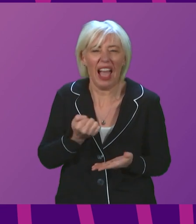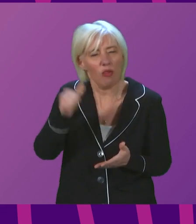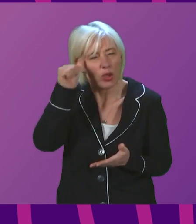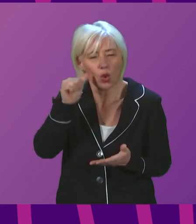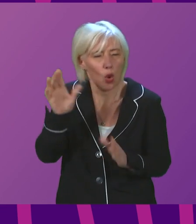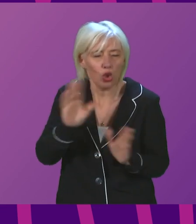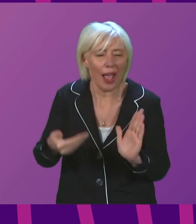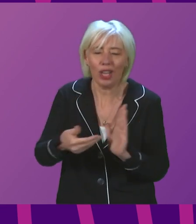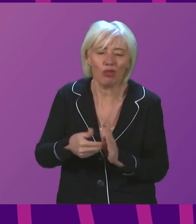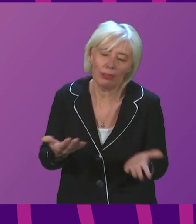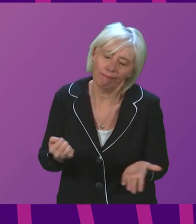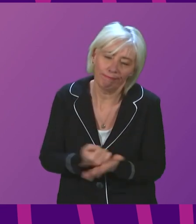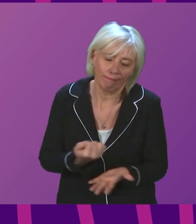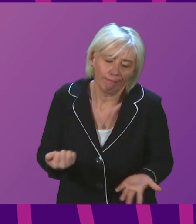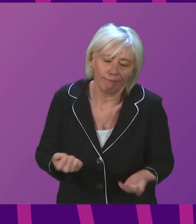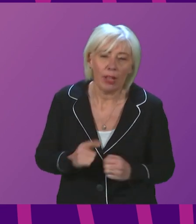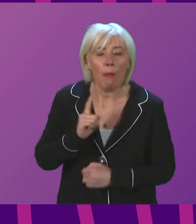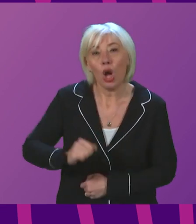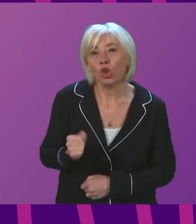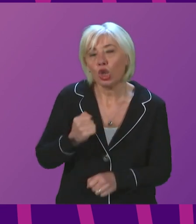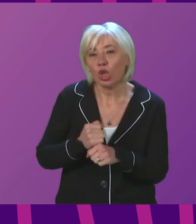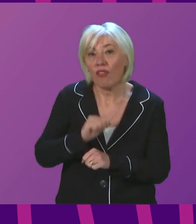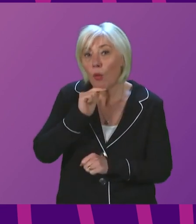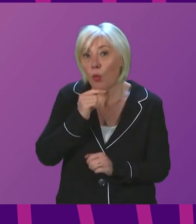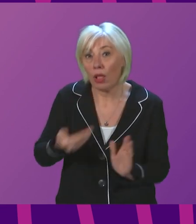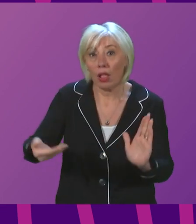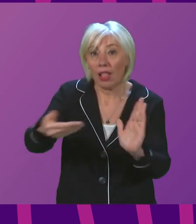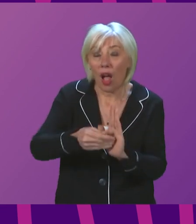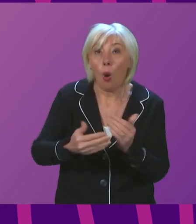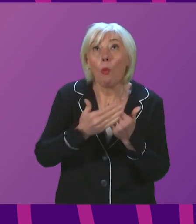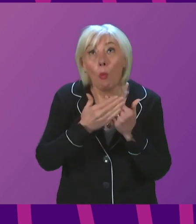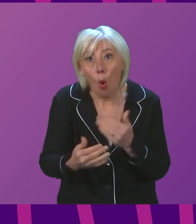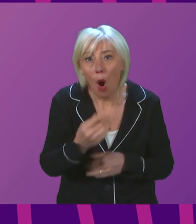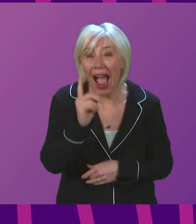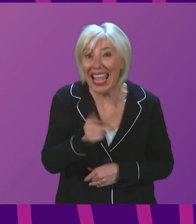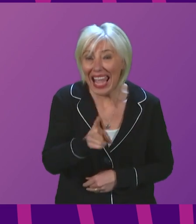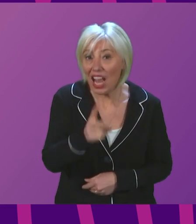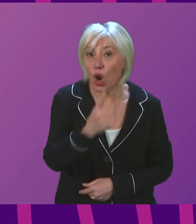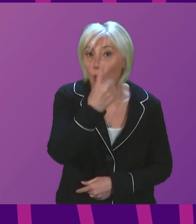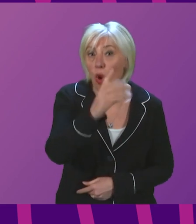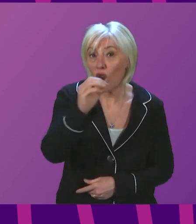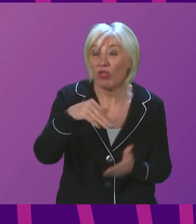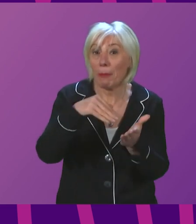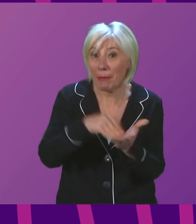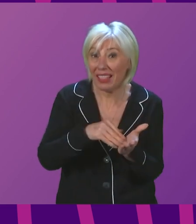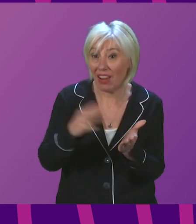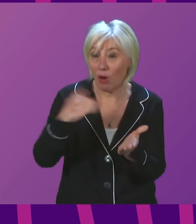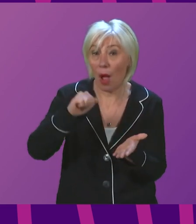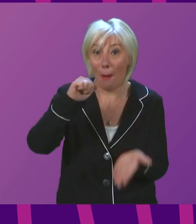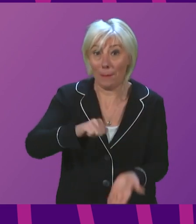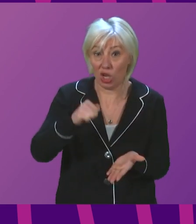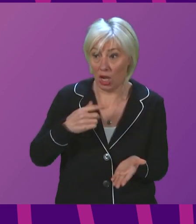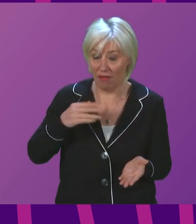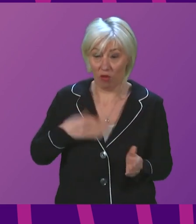I can, however, announce that the Scottish Government will allocate a further £100 million from elsewhere in our budget between now and the end of the